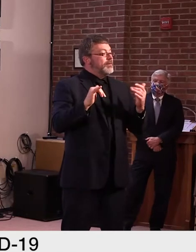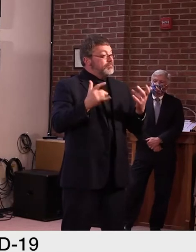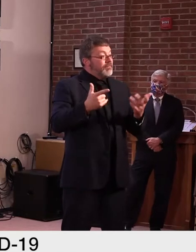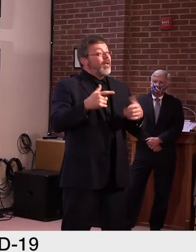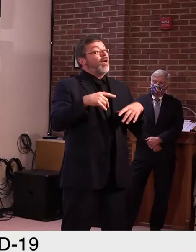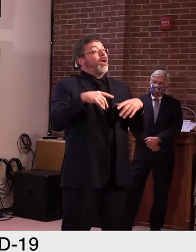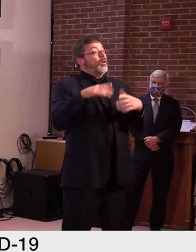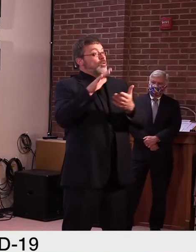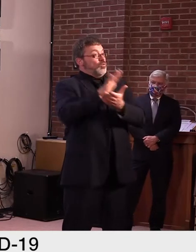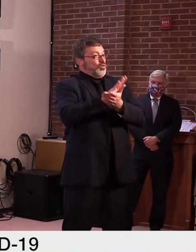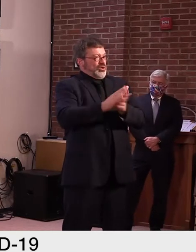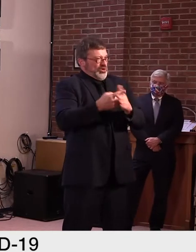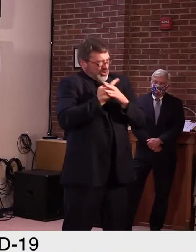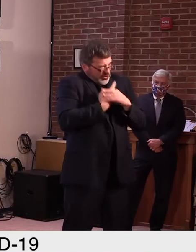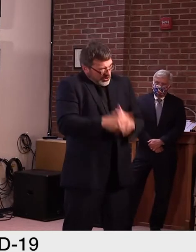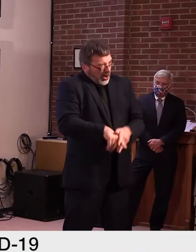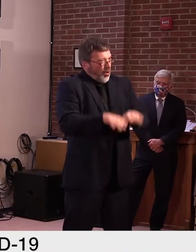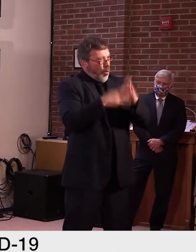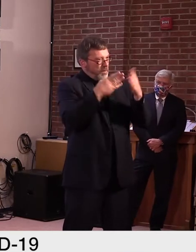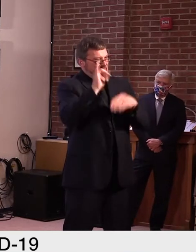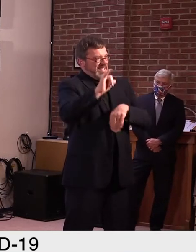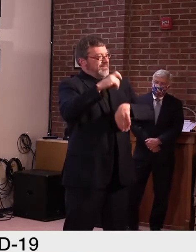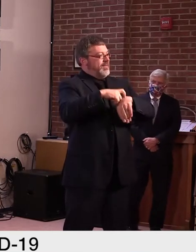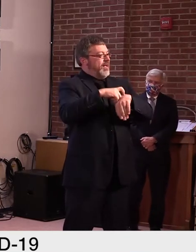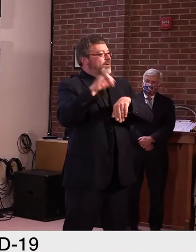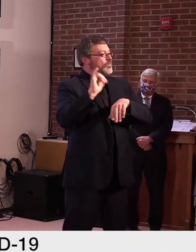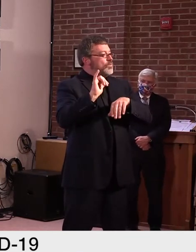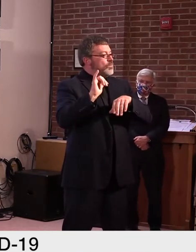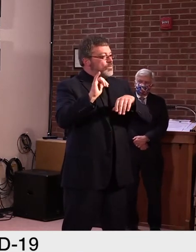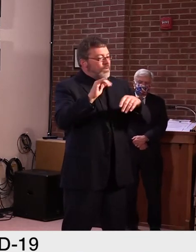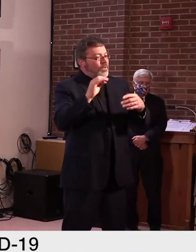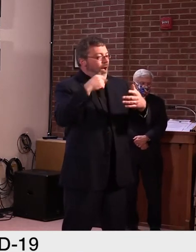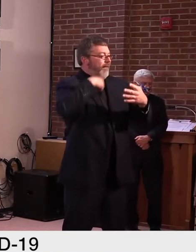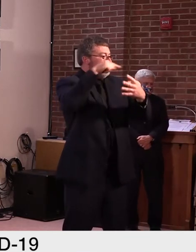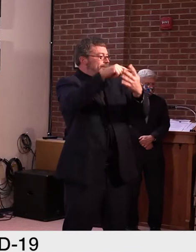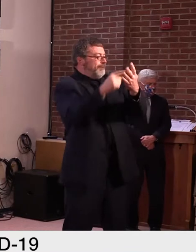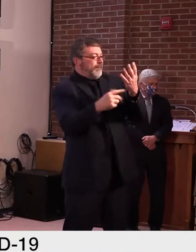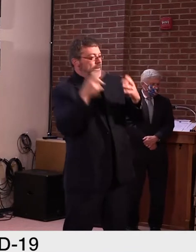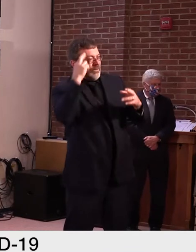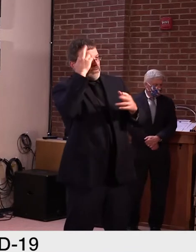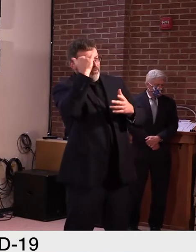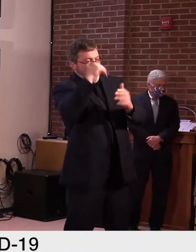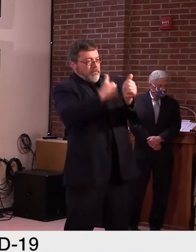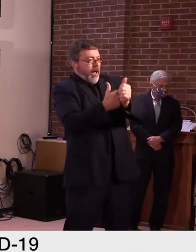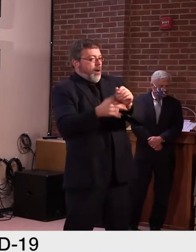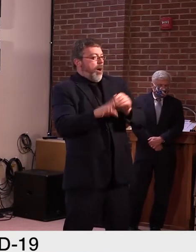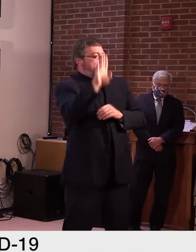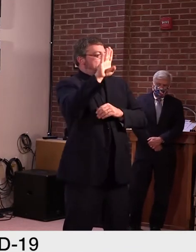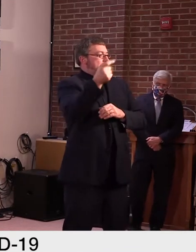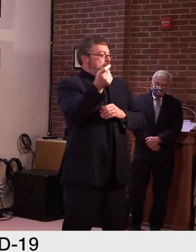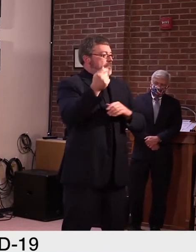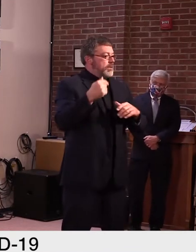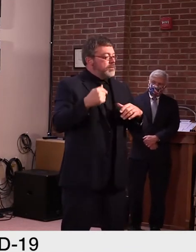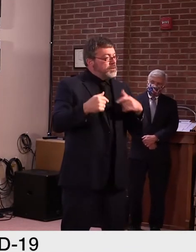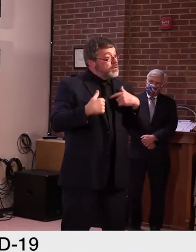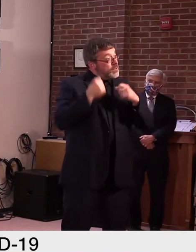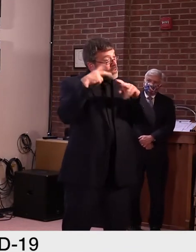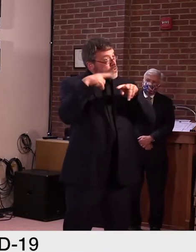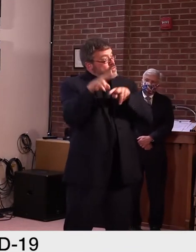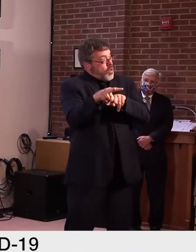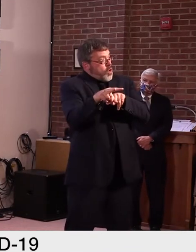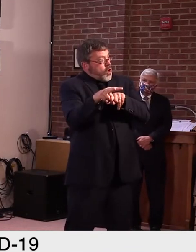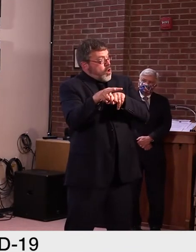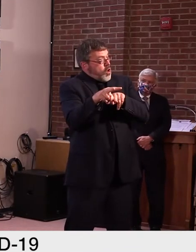and higher education institutions as well. So we'll continue to watch that closely and see if that develops into